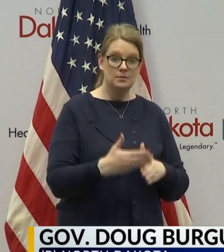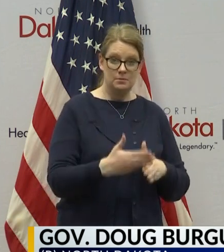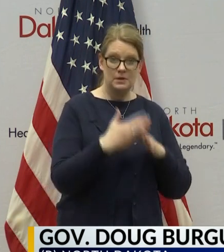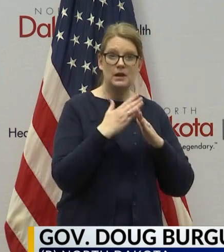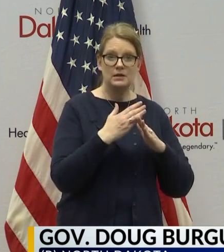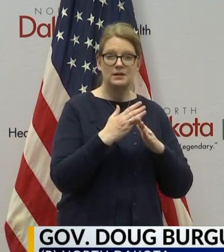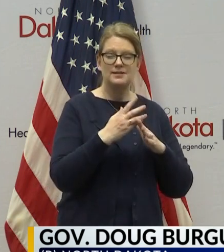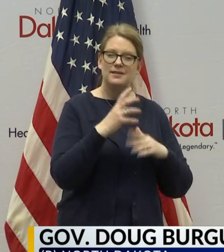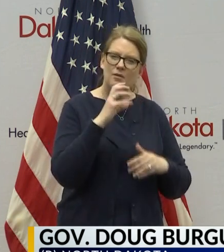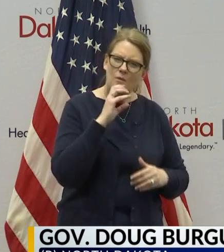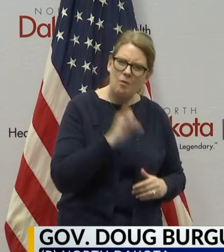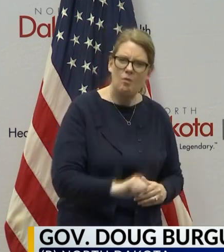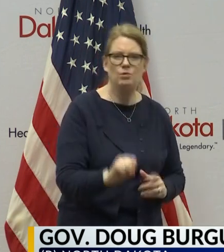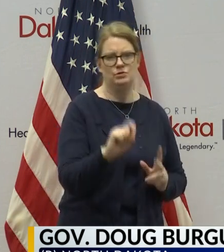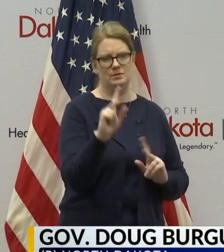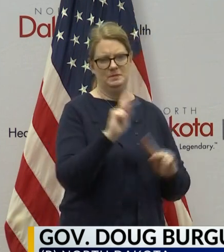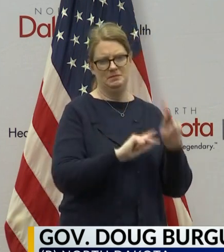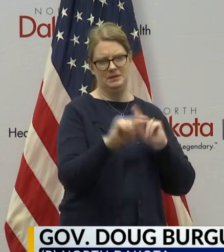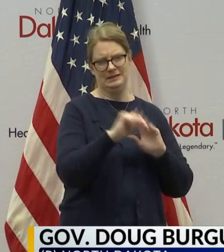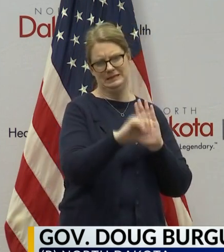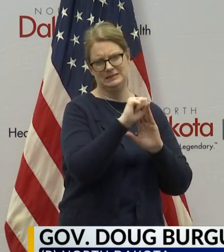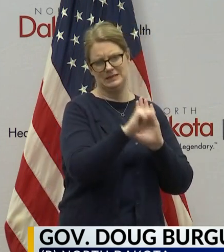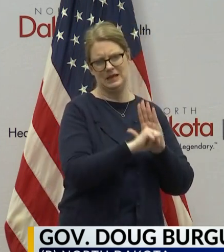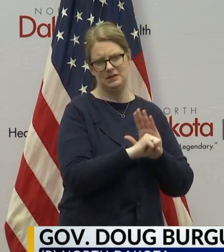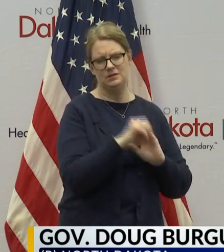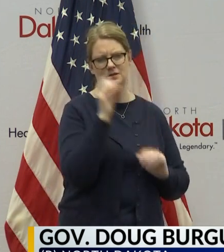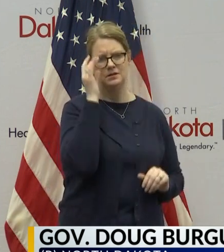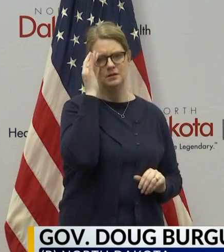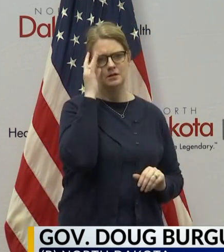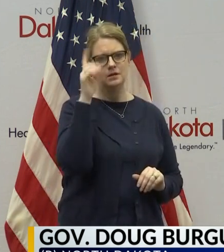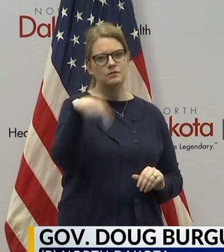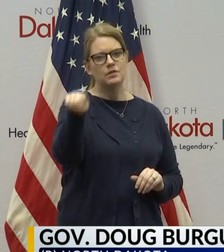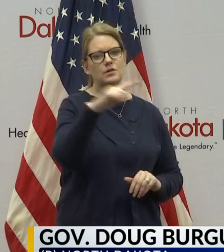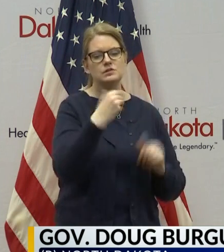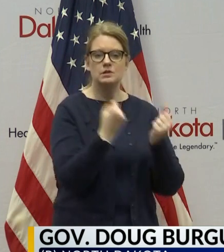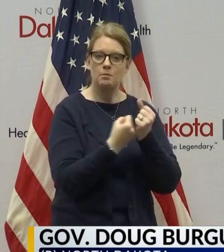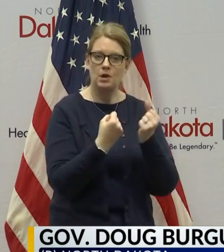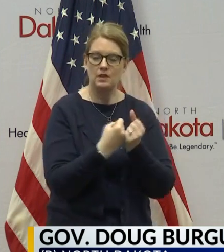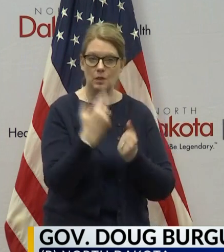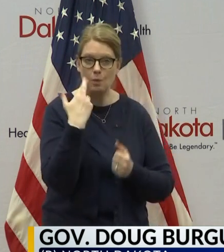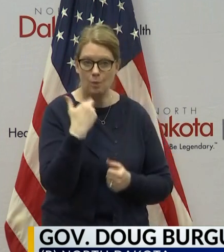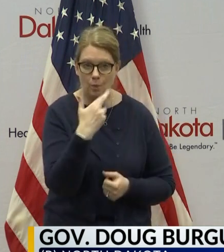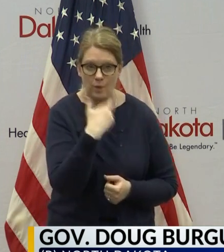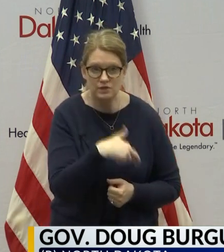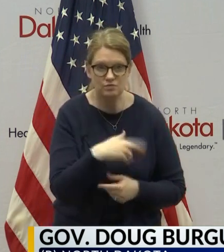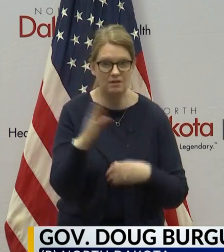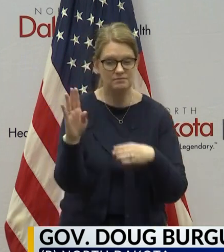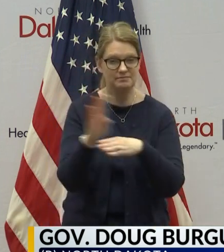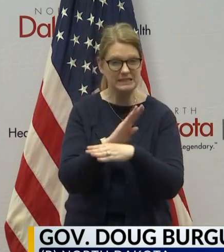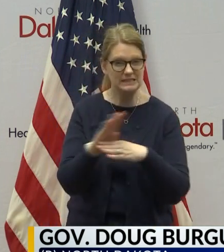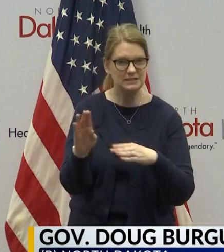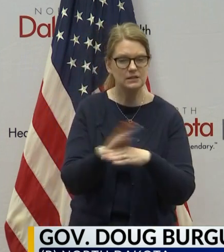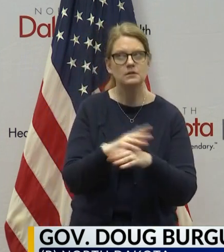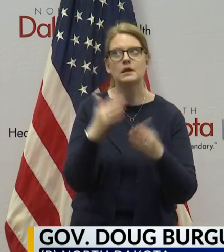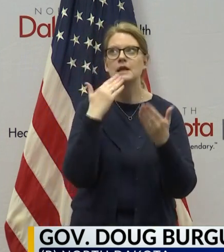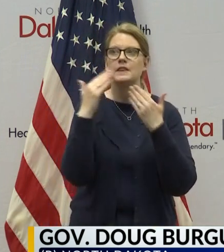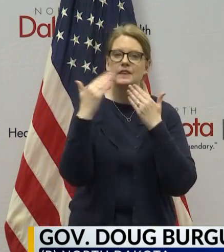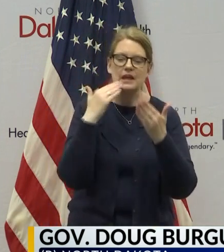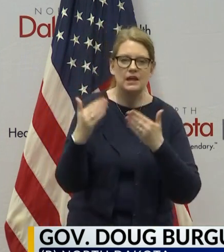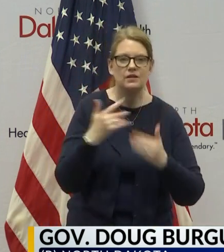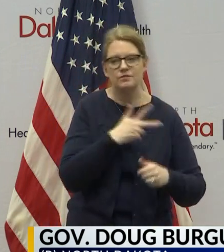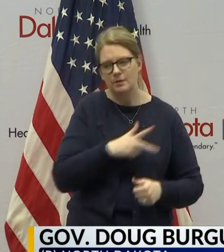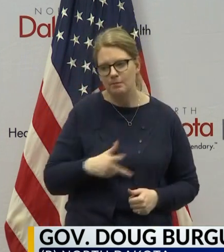elderly people. Those of you that are supporting our restaurant community, again, thank you for using drive-throughs and